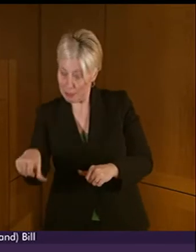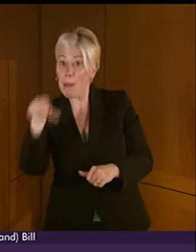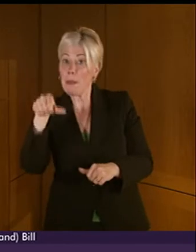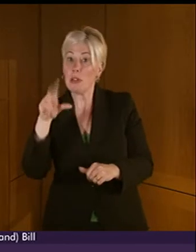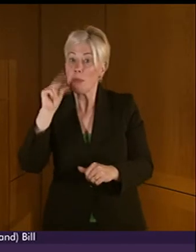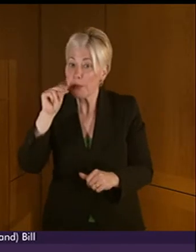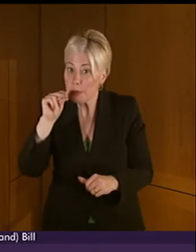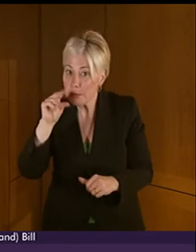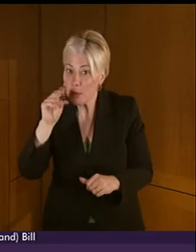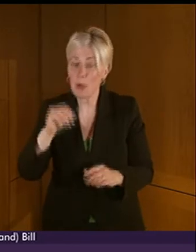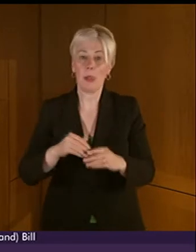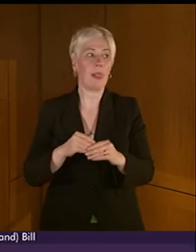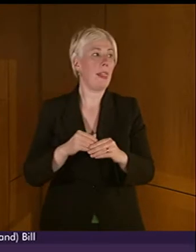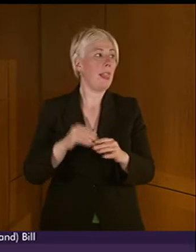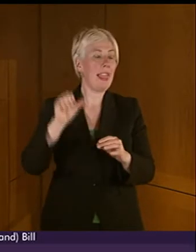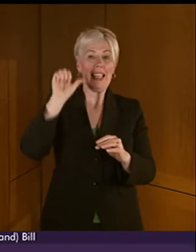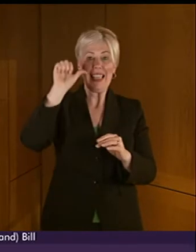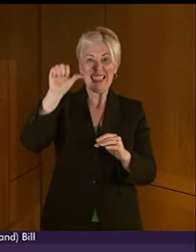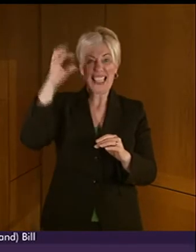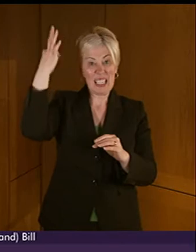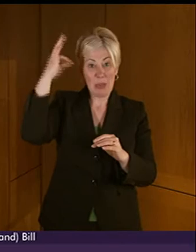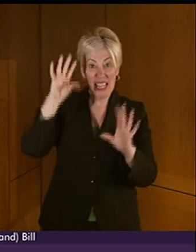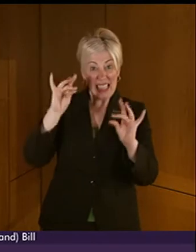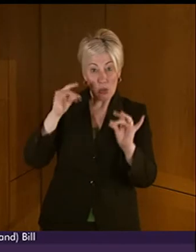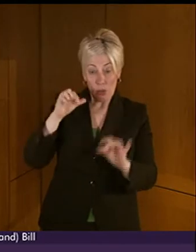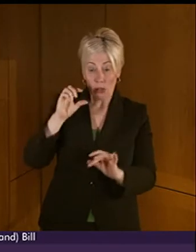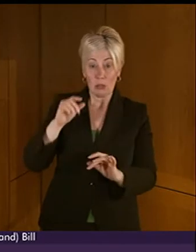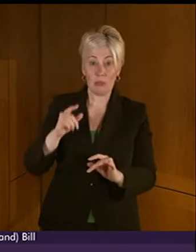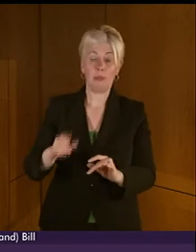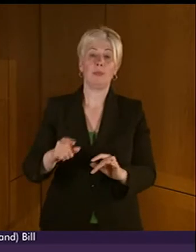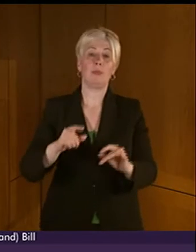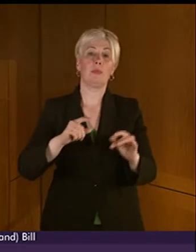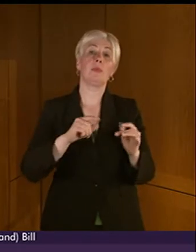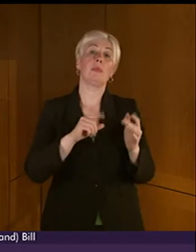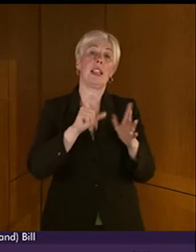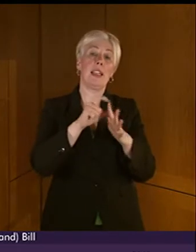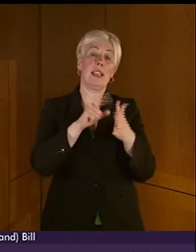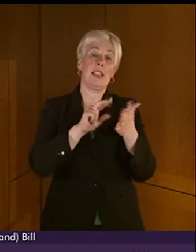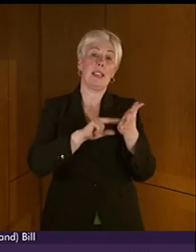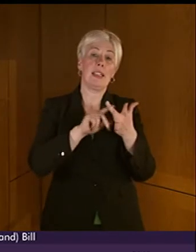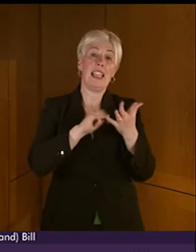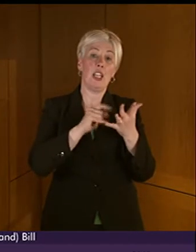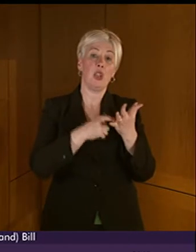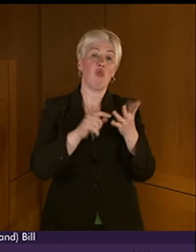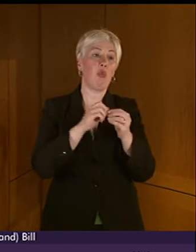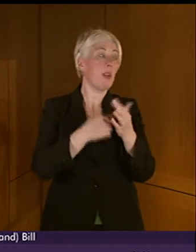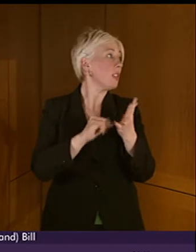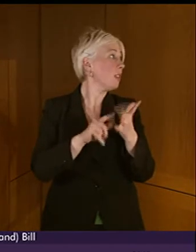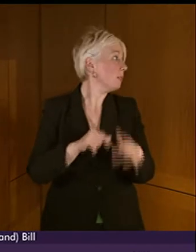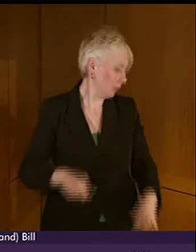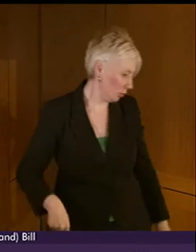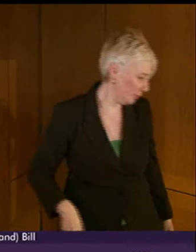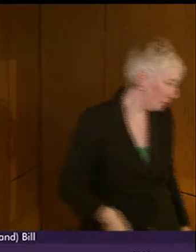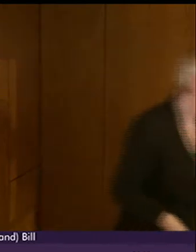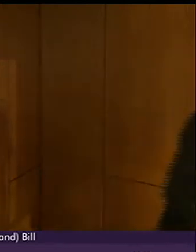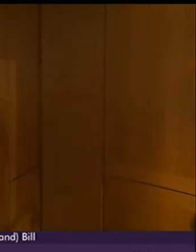And it will be speeches of six minutes. Dennis Robertson to be followed by Margaret McCullough. Thank you